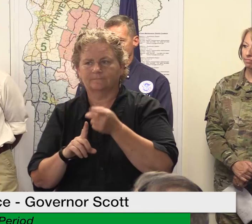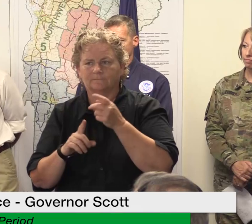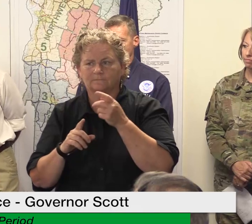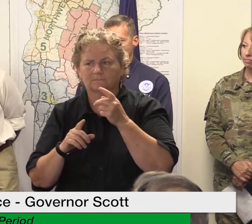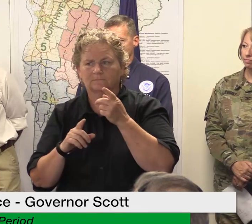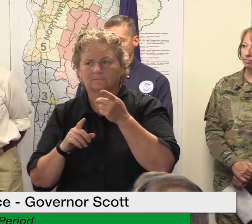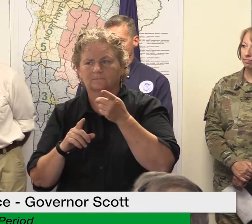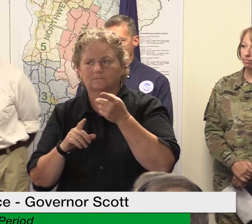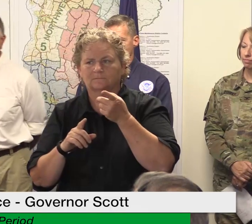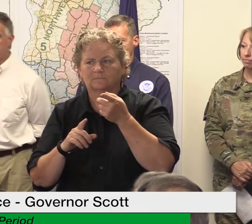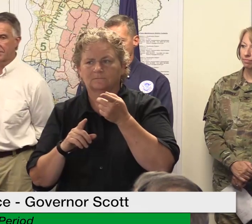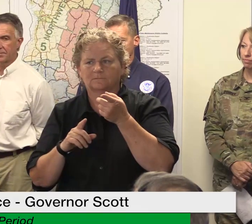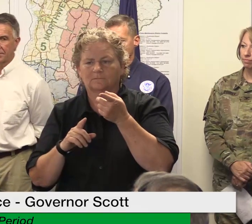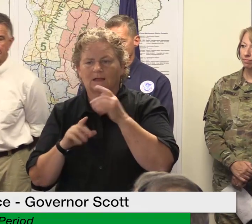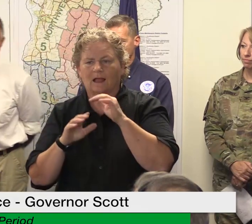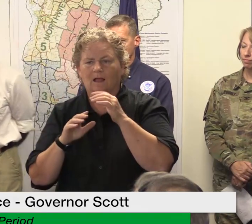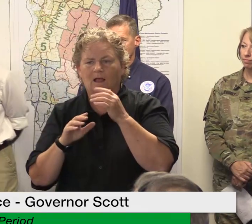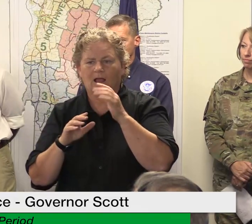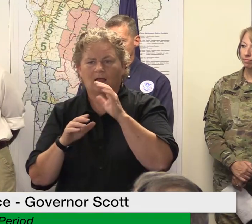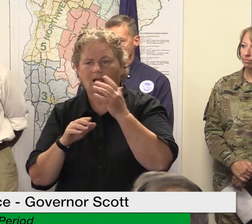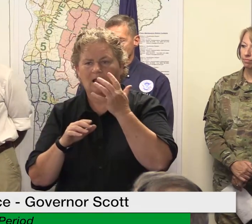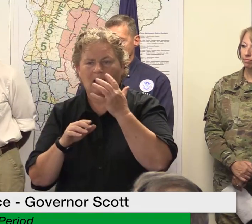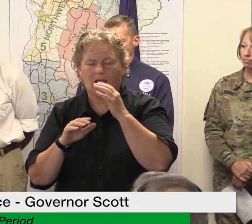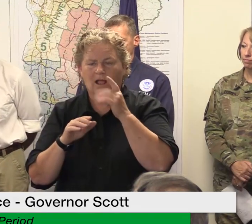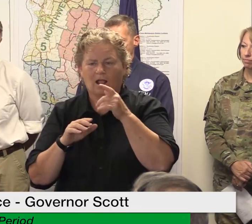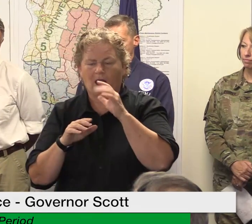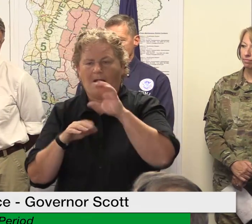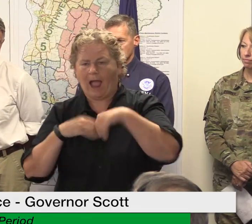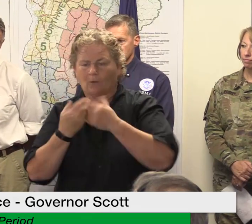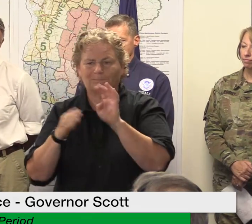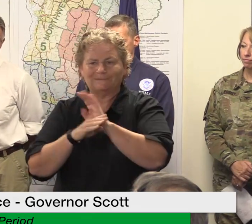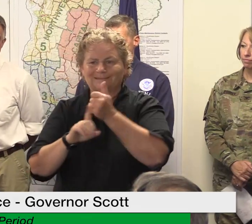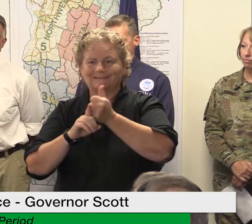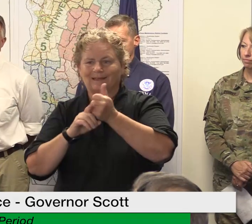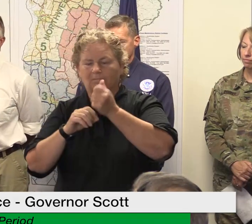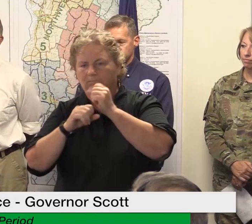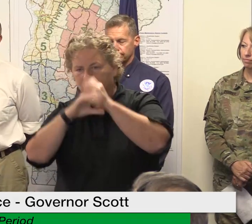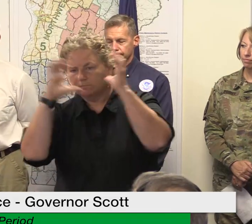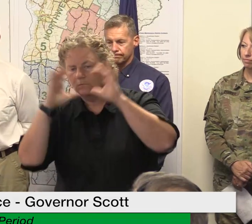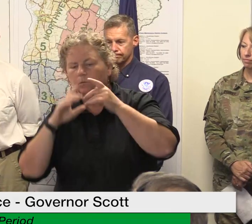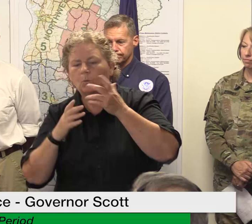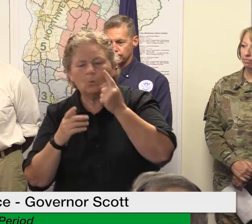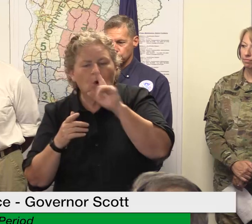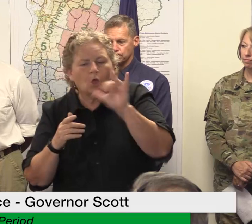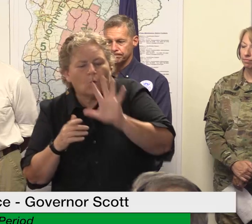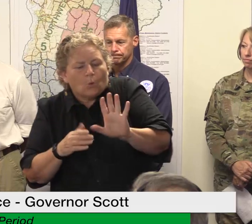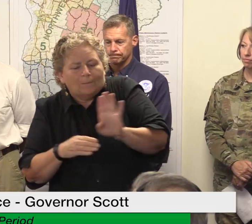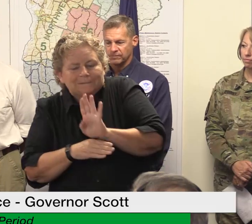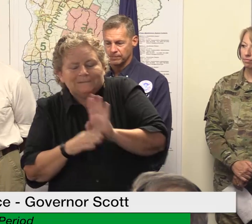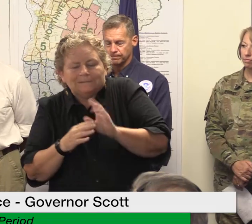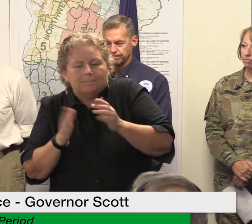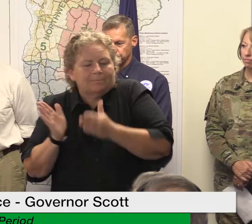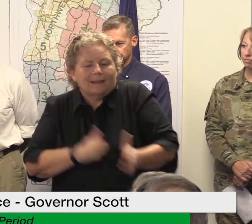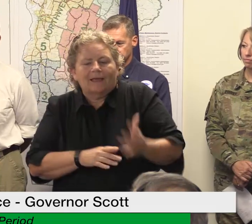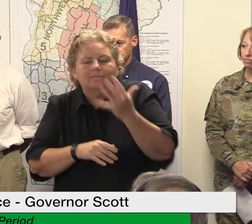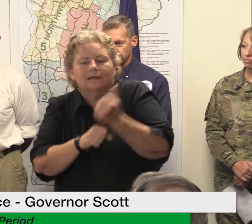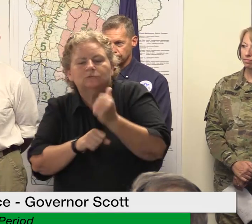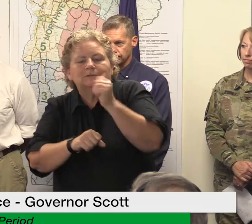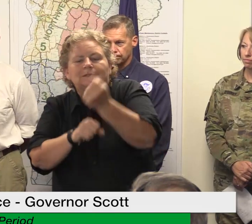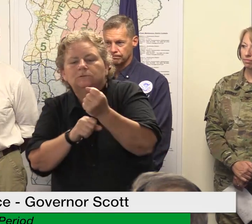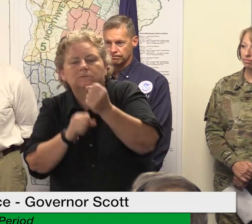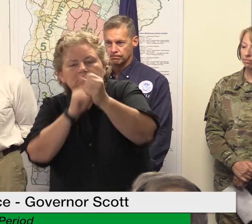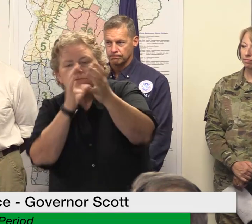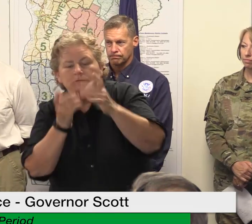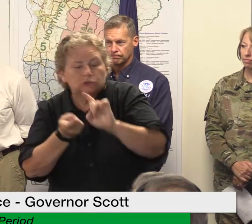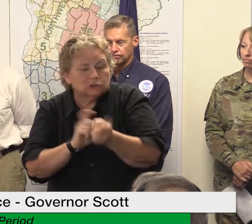how they want to rebuild it again the goal is to get their employees back and open the doors but if they want to use it for some mitigation efforts that